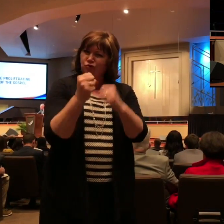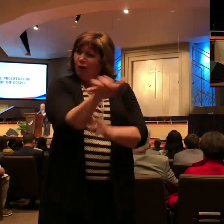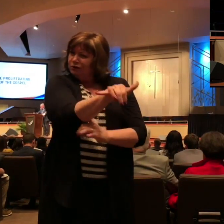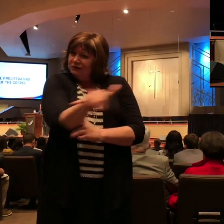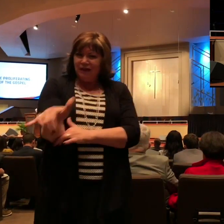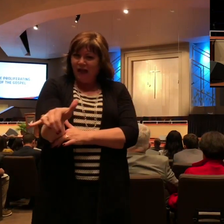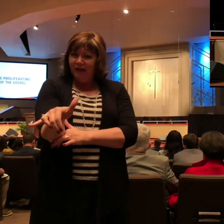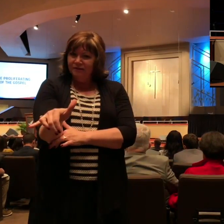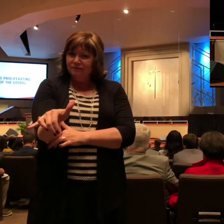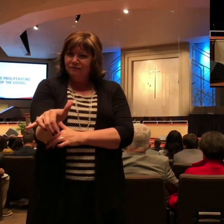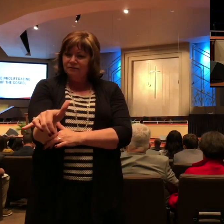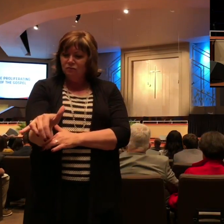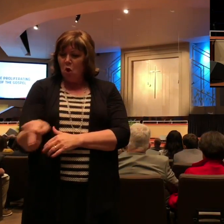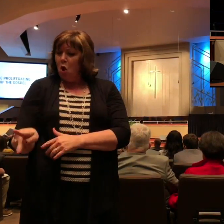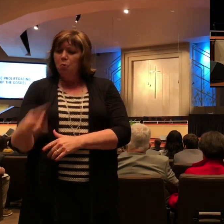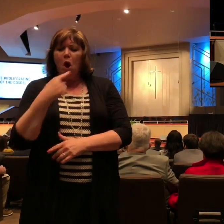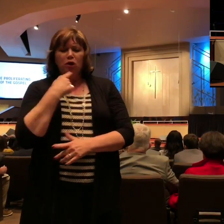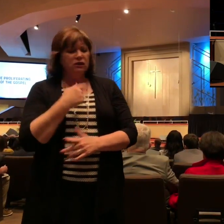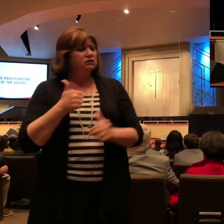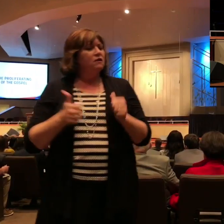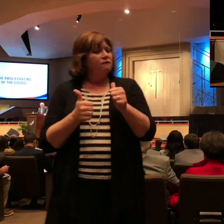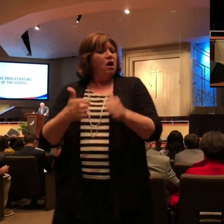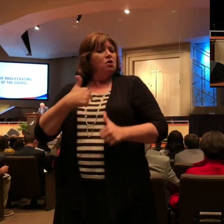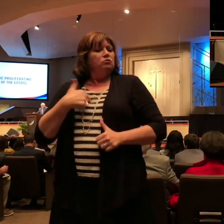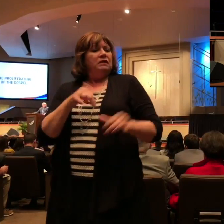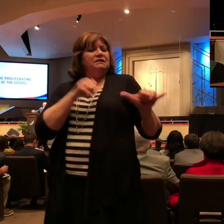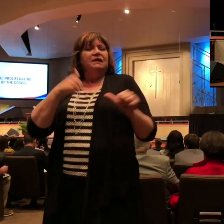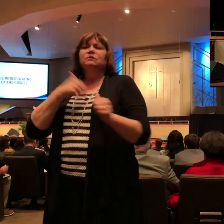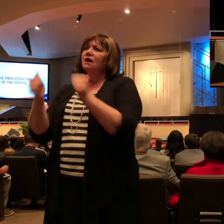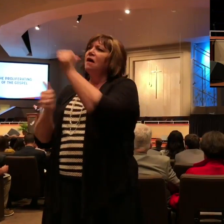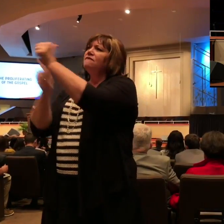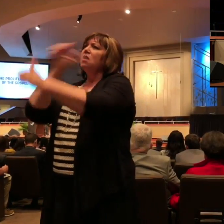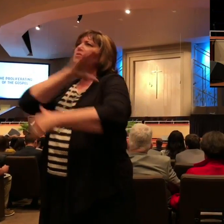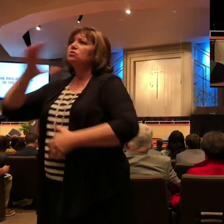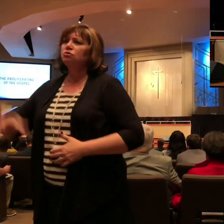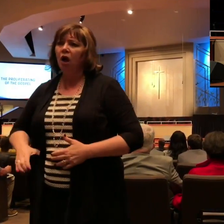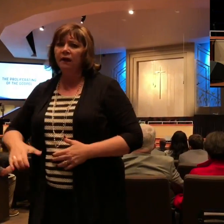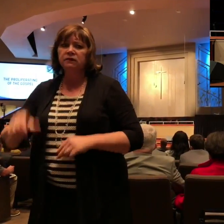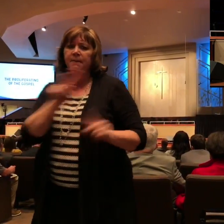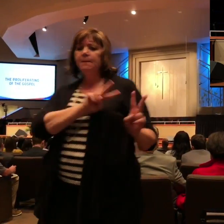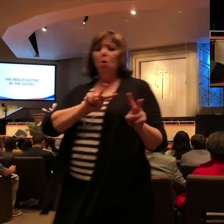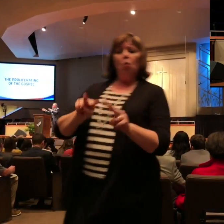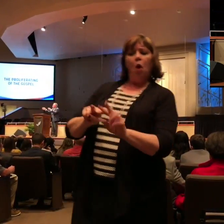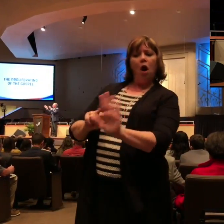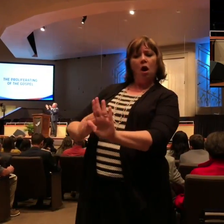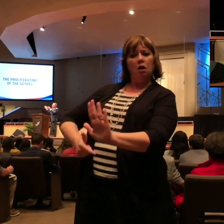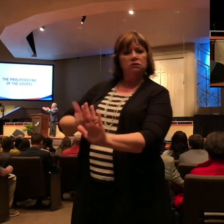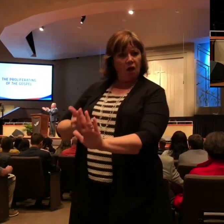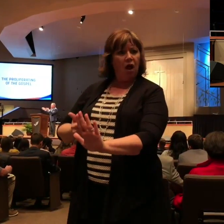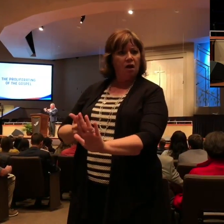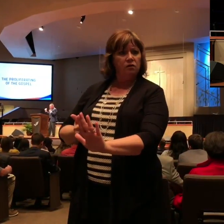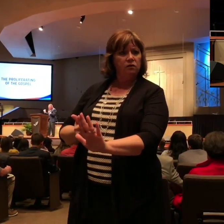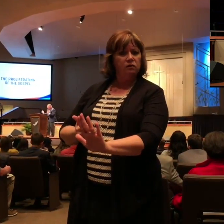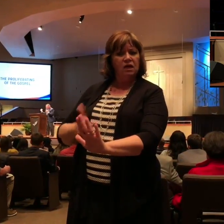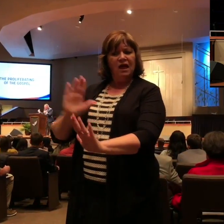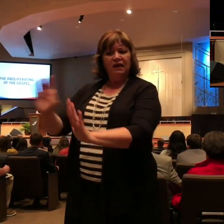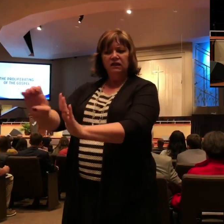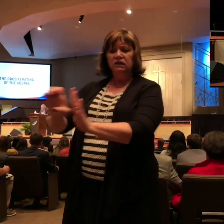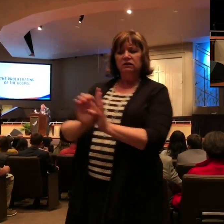followers of me even as I also am of Christ. And people were watching Paul and his leadership and his example, and they were